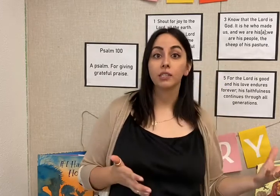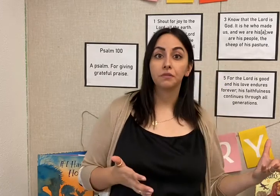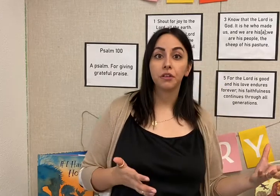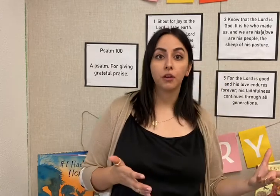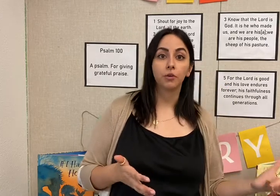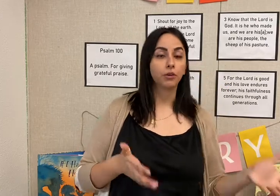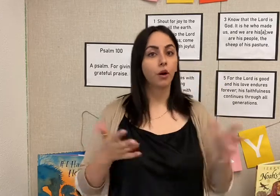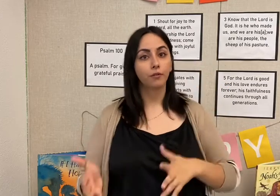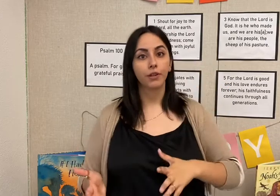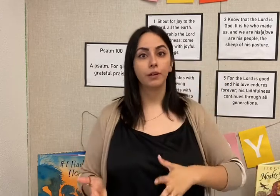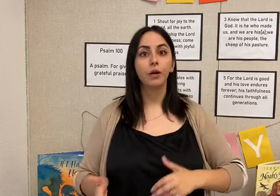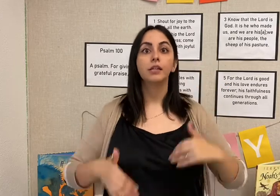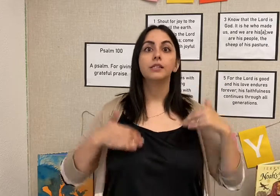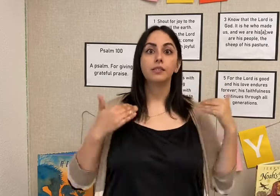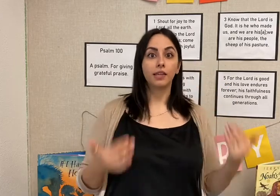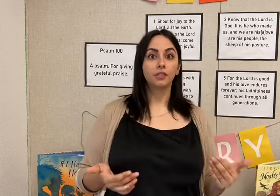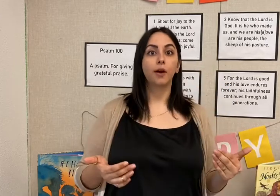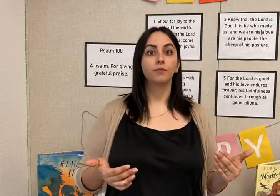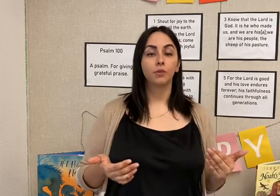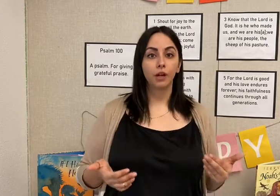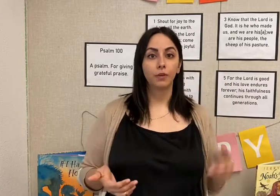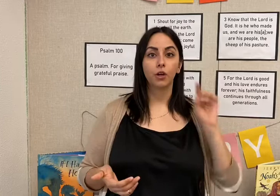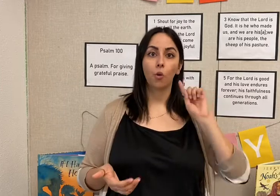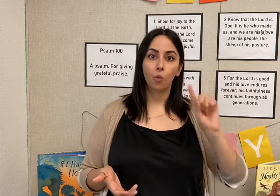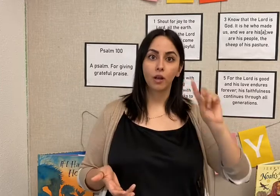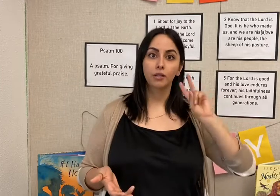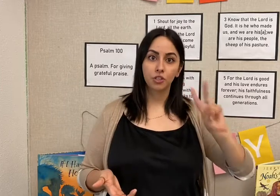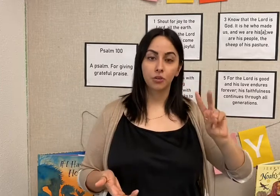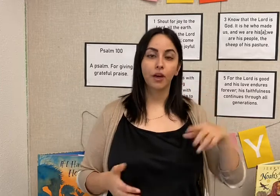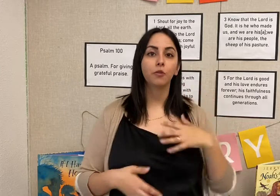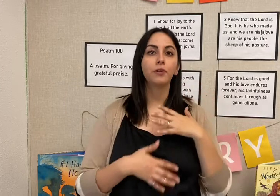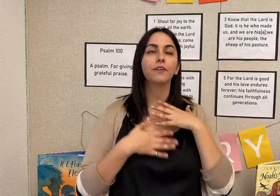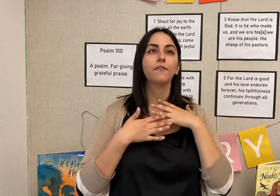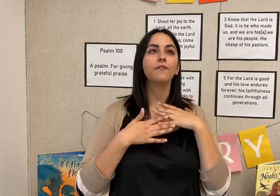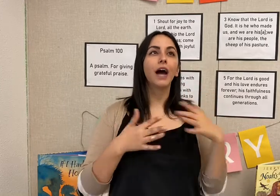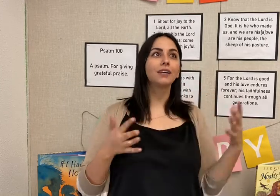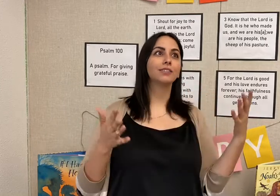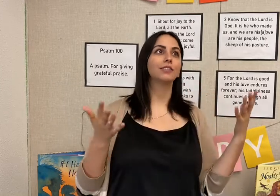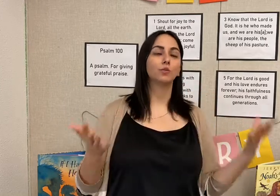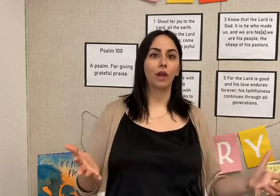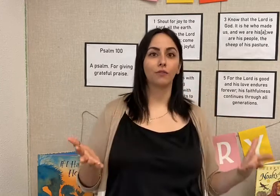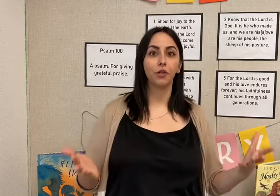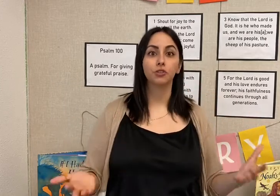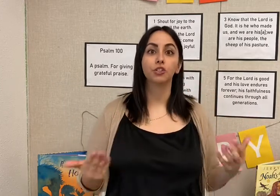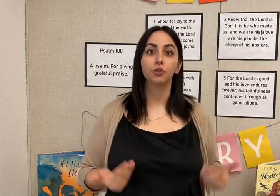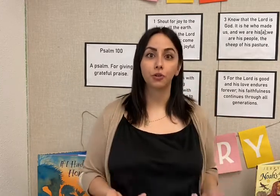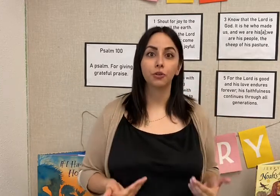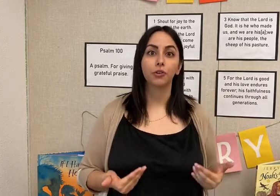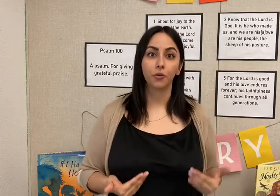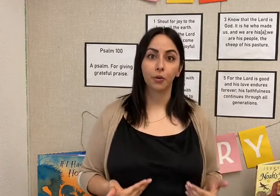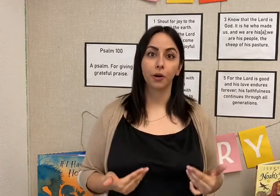video or your art video, say Psalms 100, 1 and 2. That will be the fastest way for you to learn your